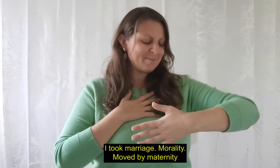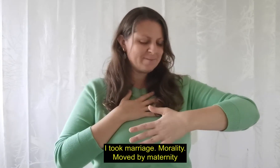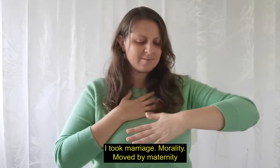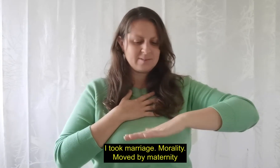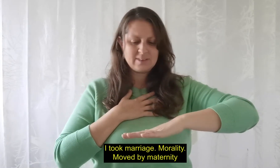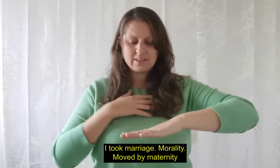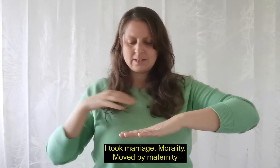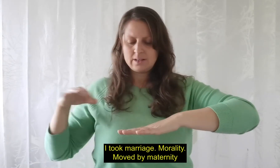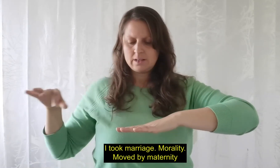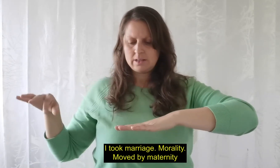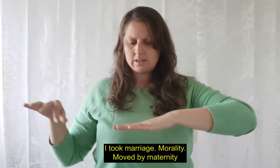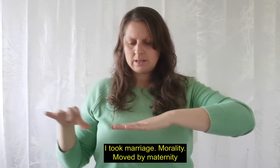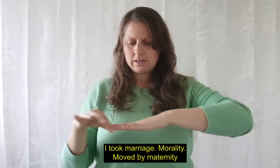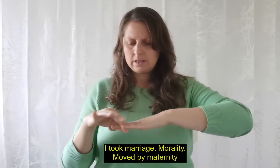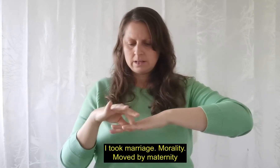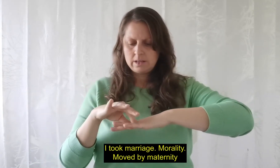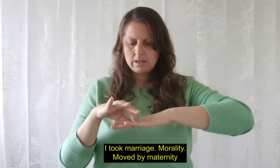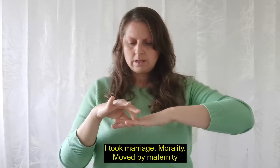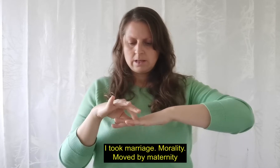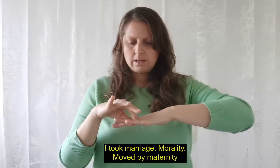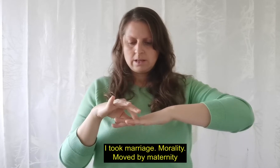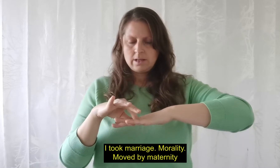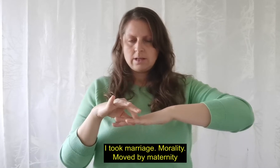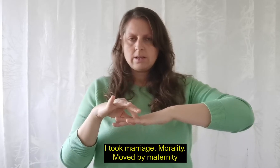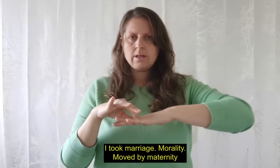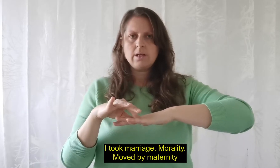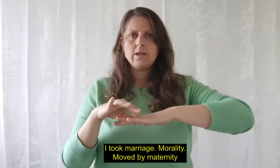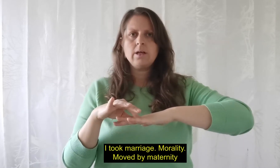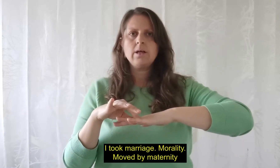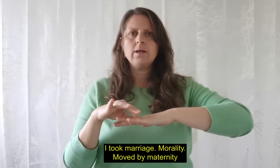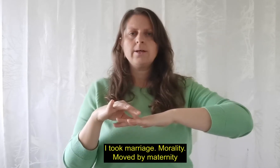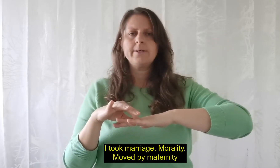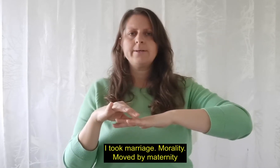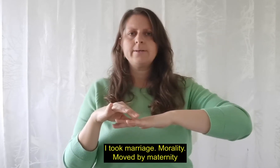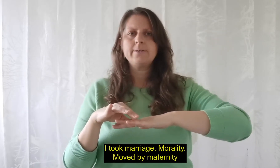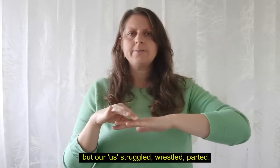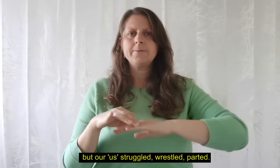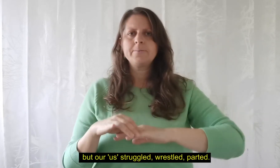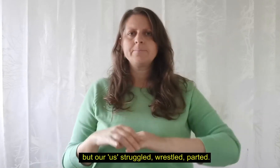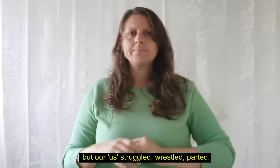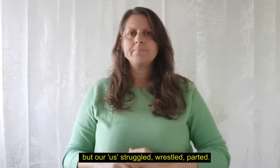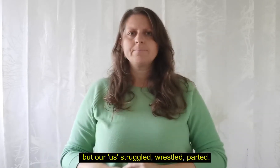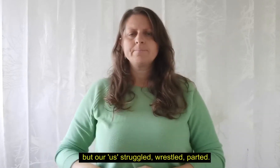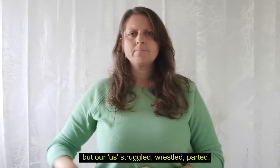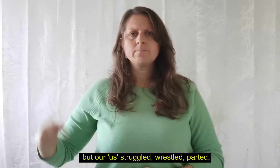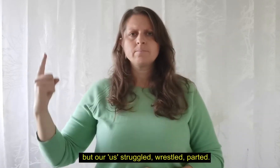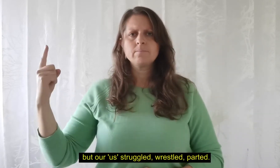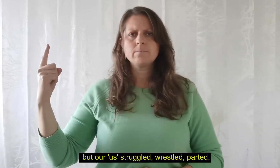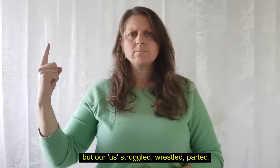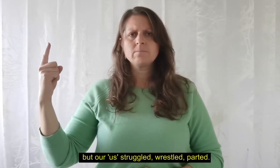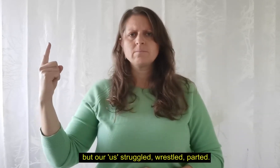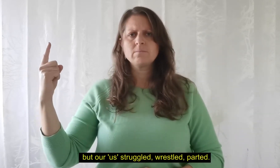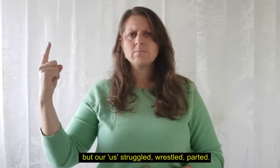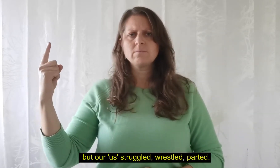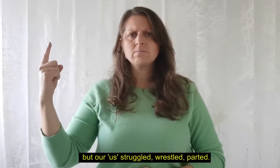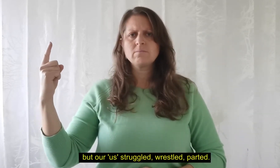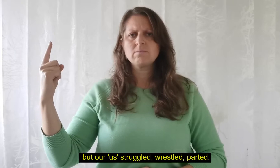Moved by maternity But our us struggled,